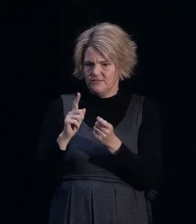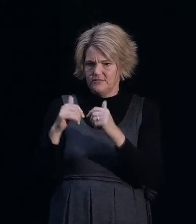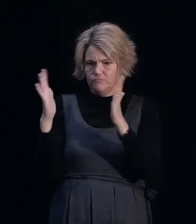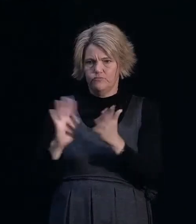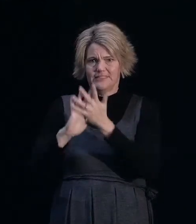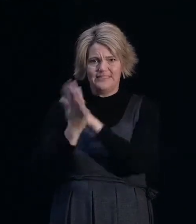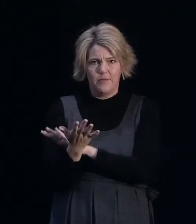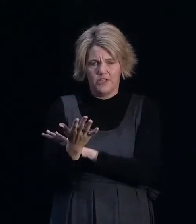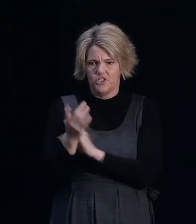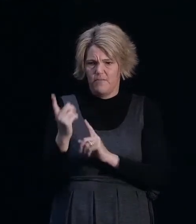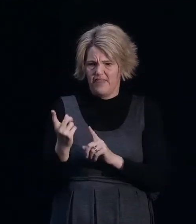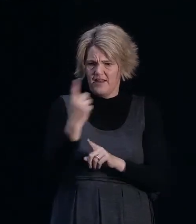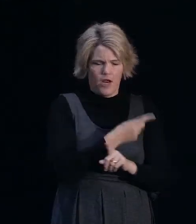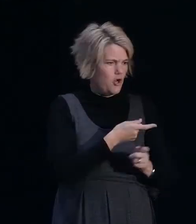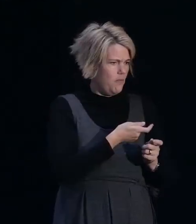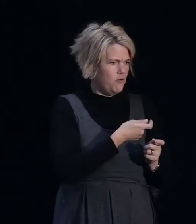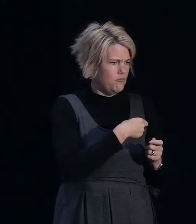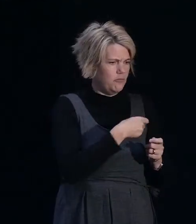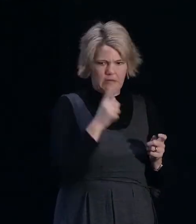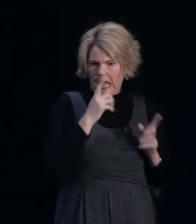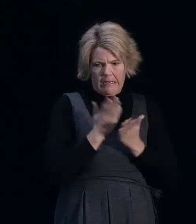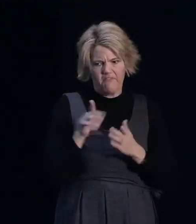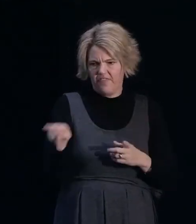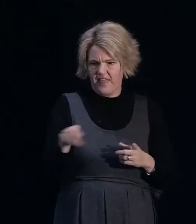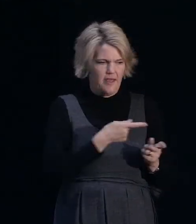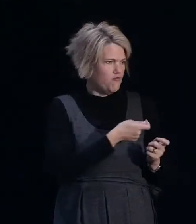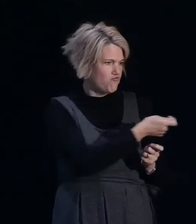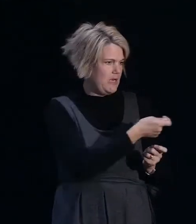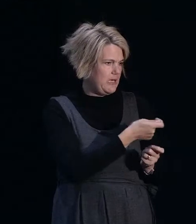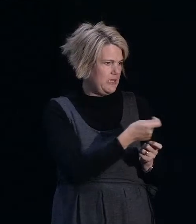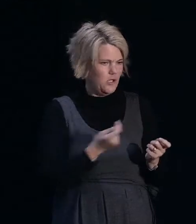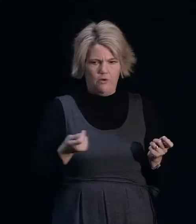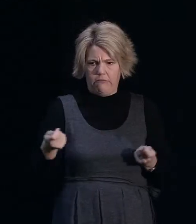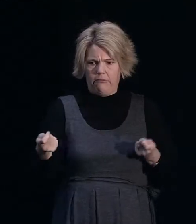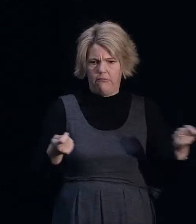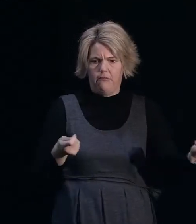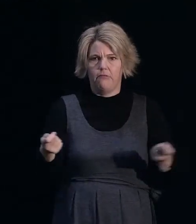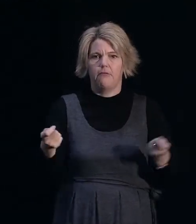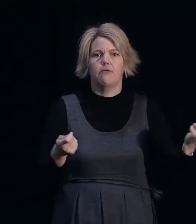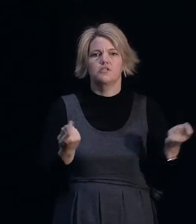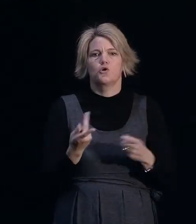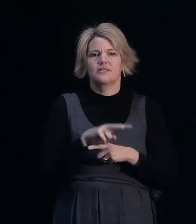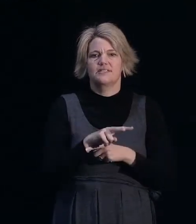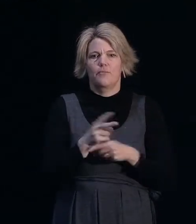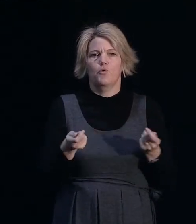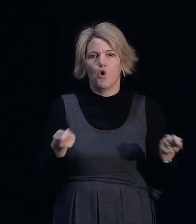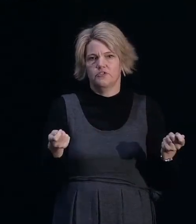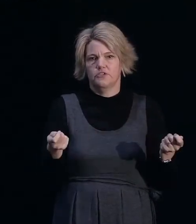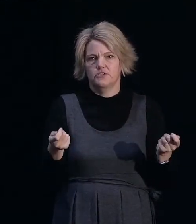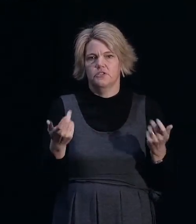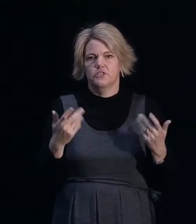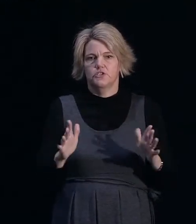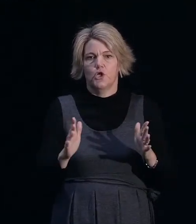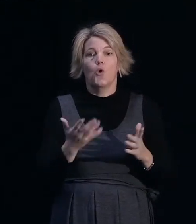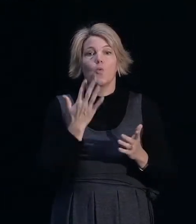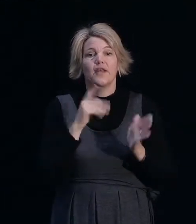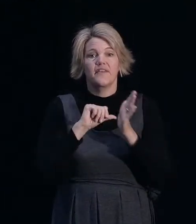and they might have to go and rent somewhere temporarily while that house gets repaired or rebuilt. So there's a double housing cost for them. And once they've exhausted